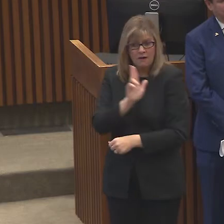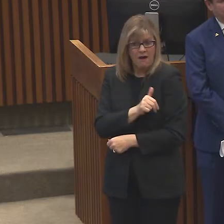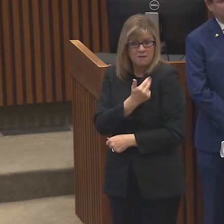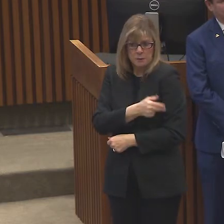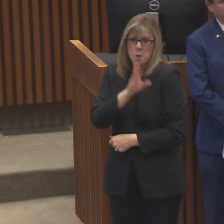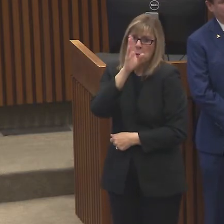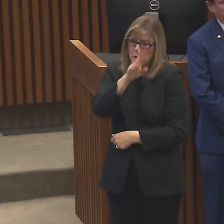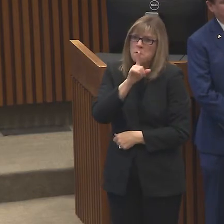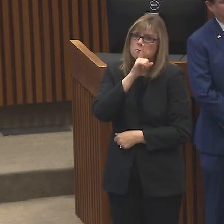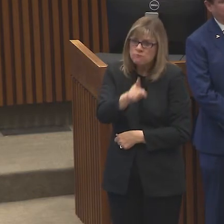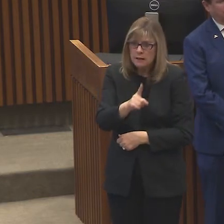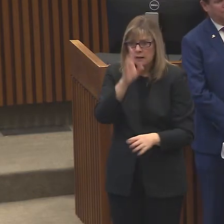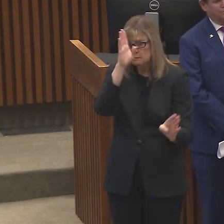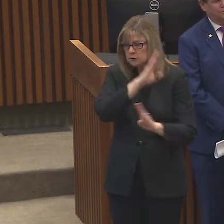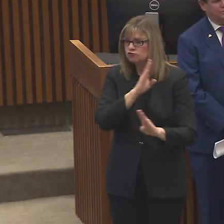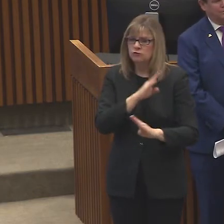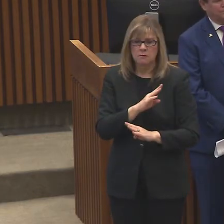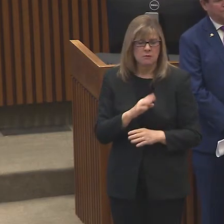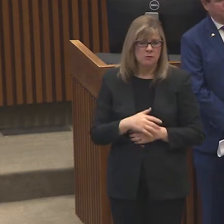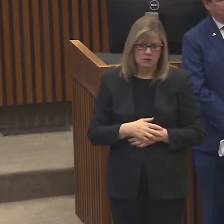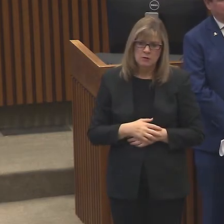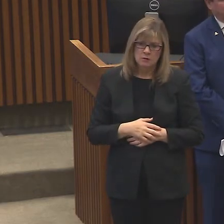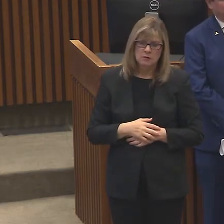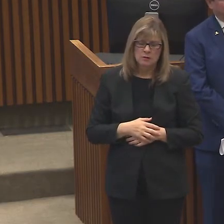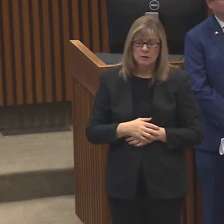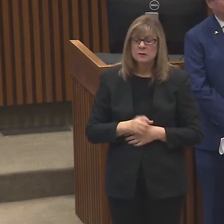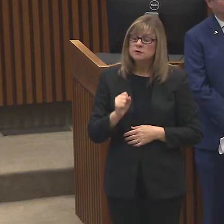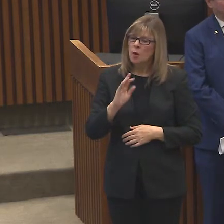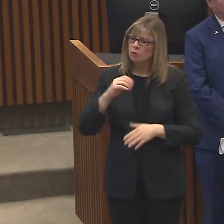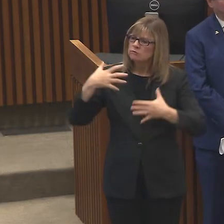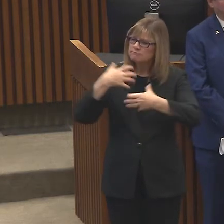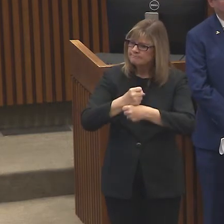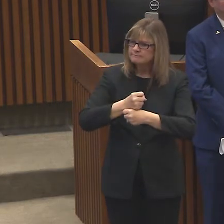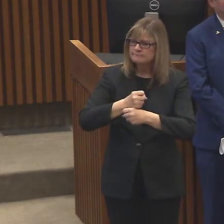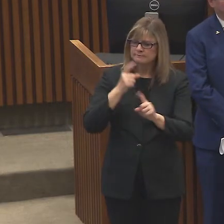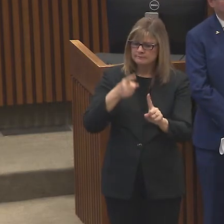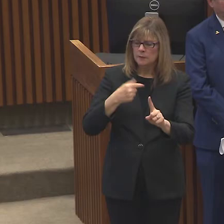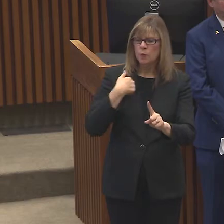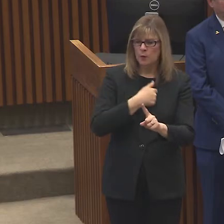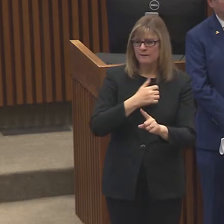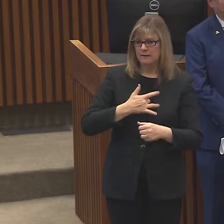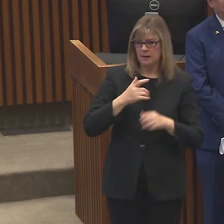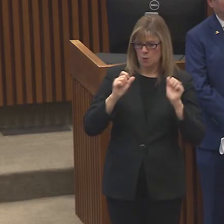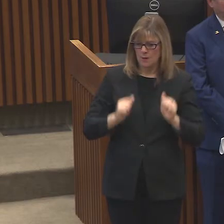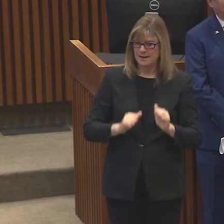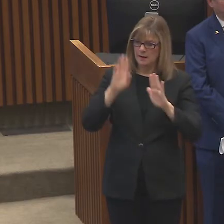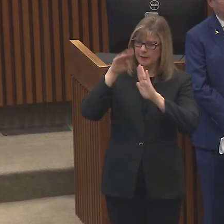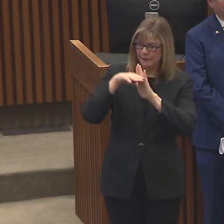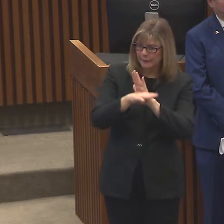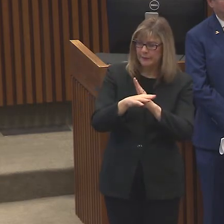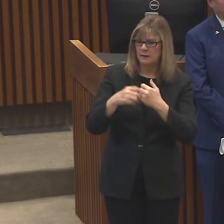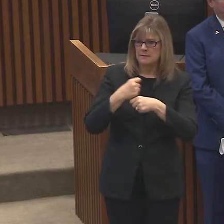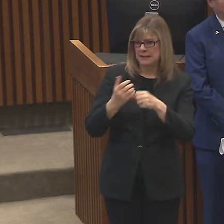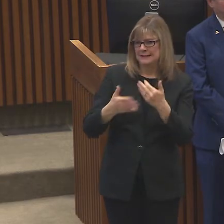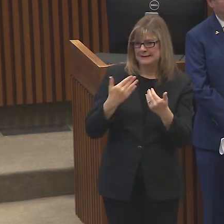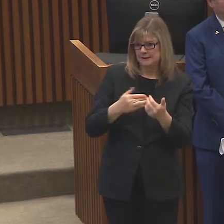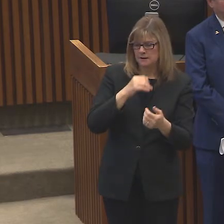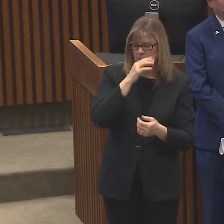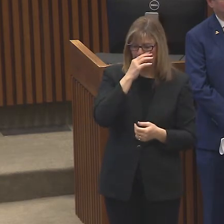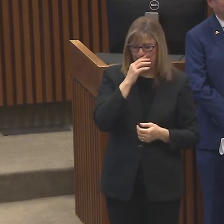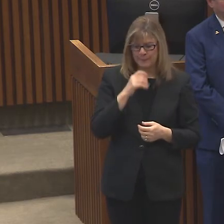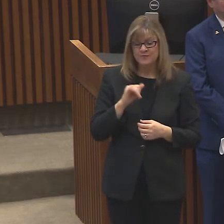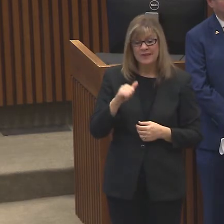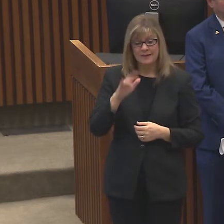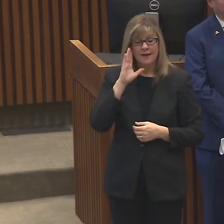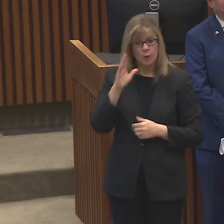So by closing for a short amount of time, we believe we can stop that and make it easier. It'll save lives